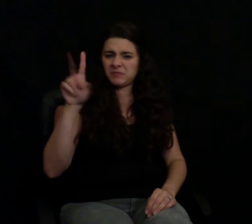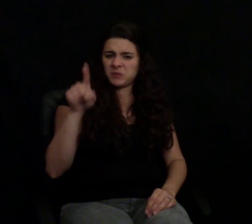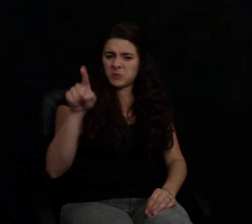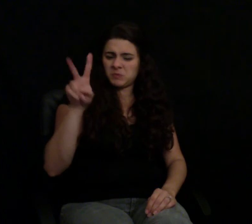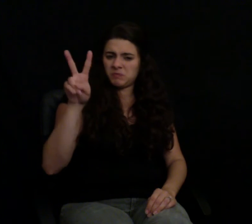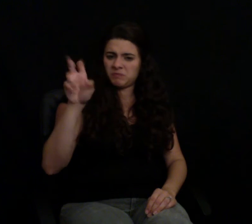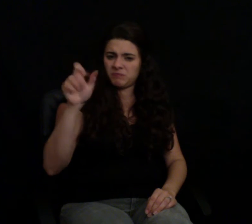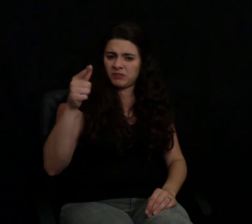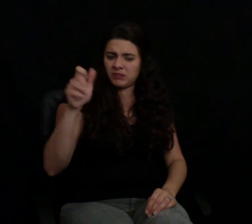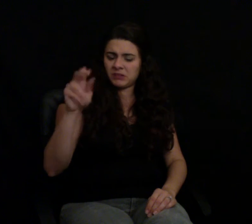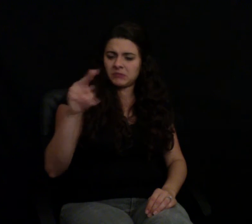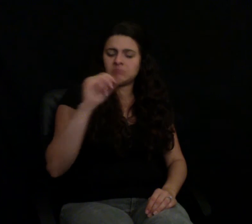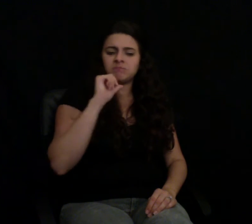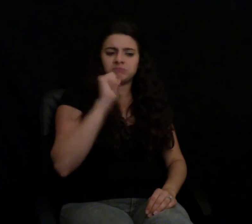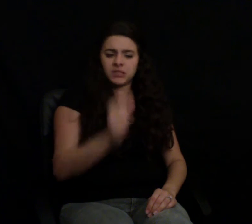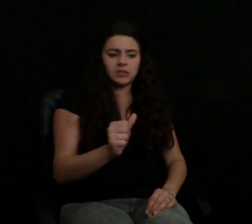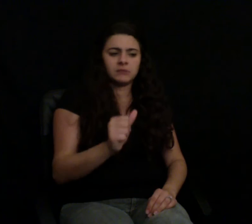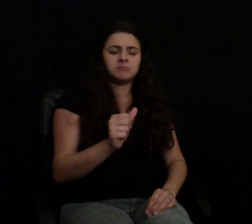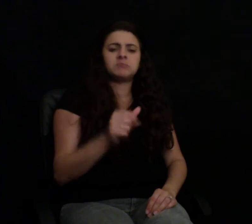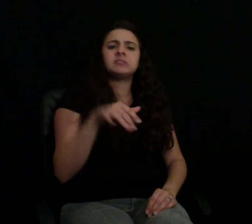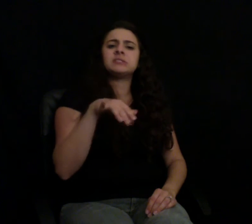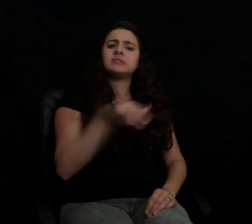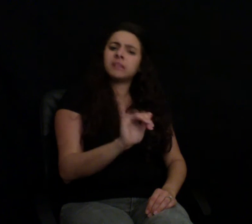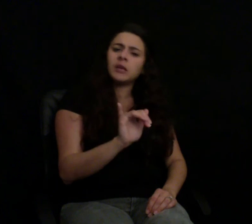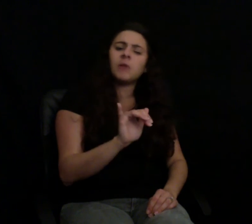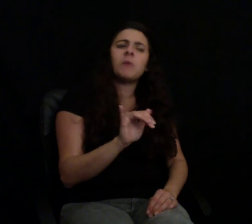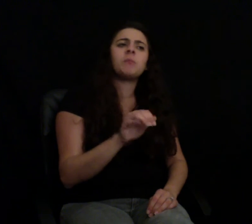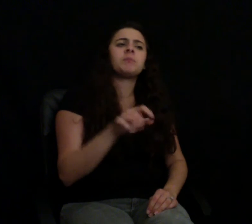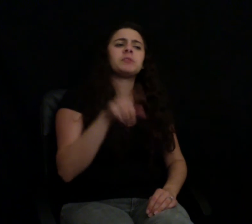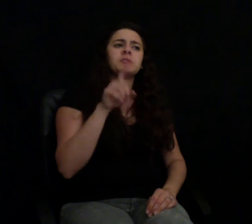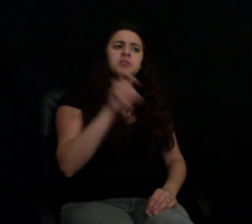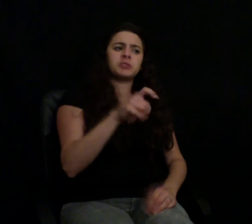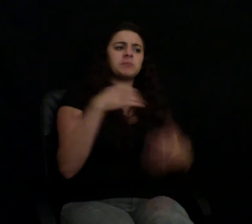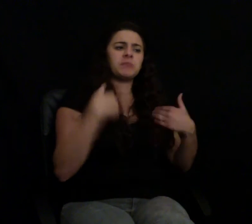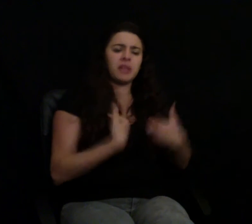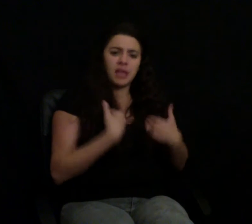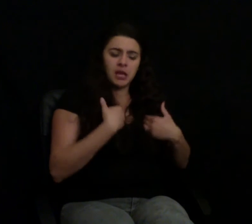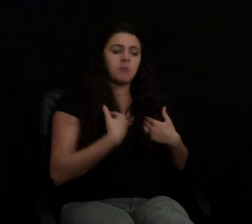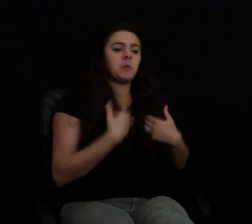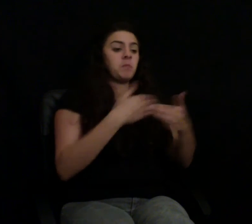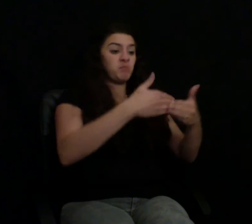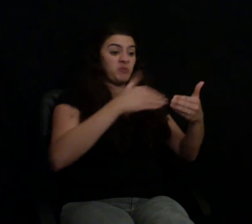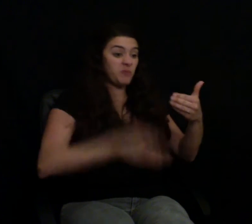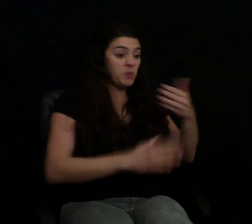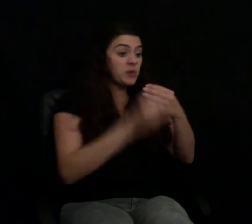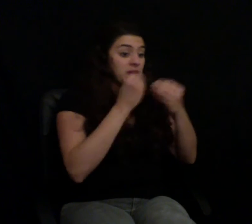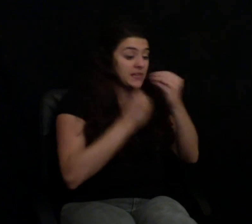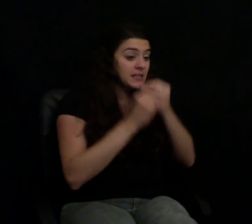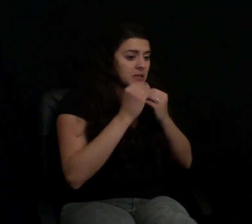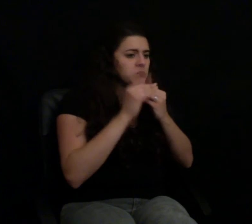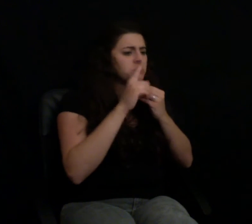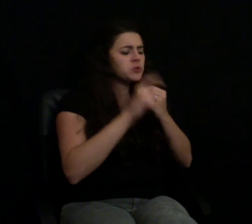you should respect that animal enough to give it at least the best life you can give it until the point where it becomes food.